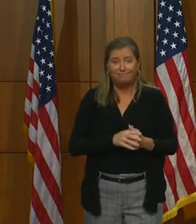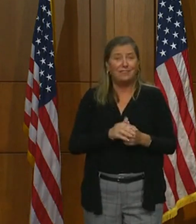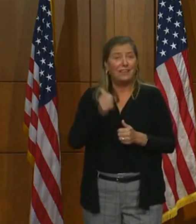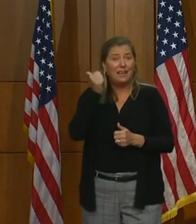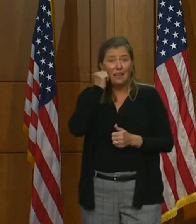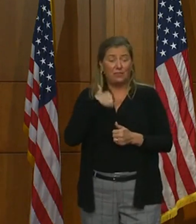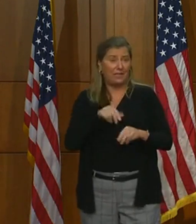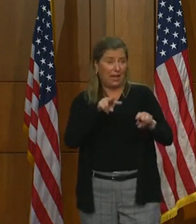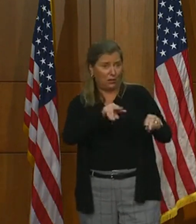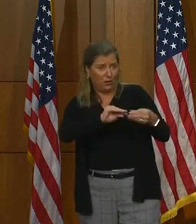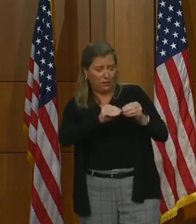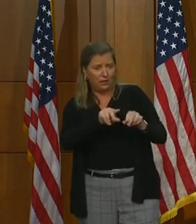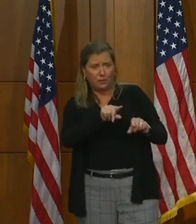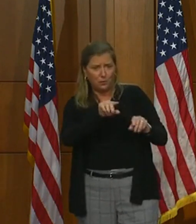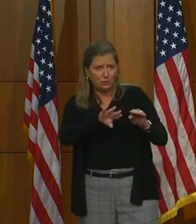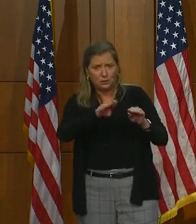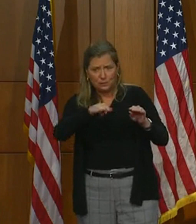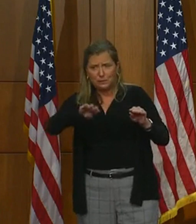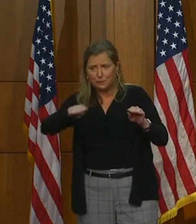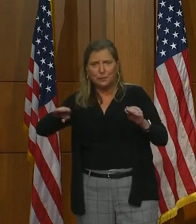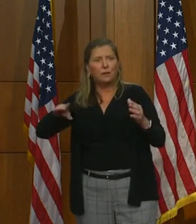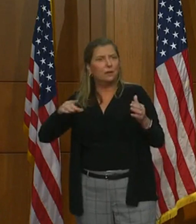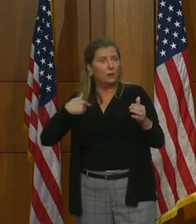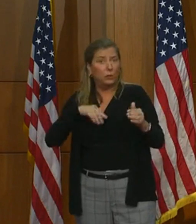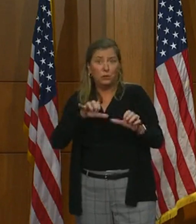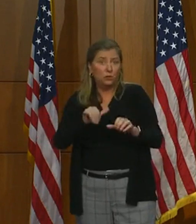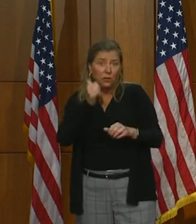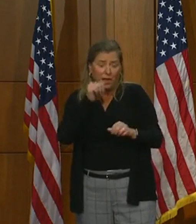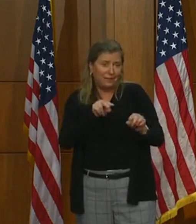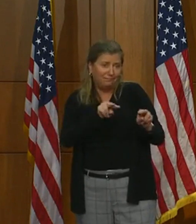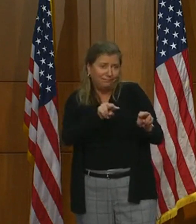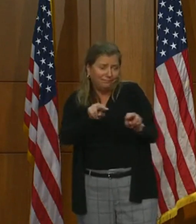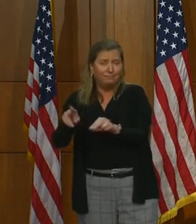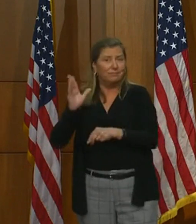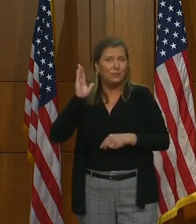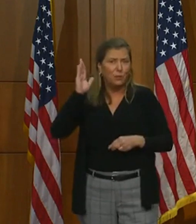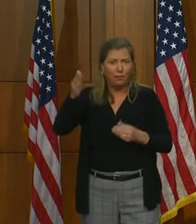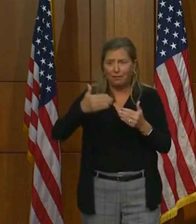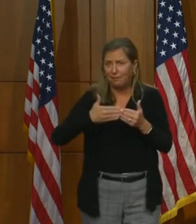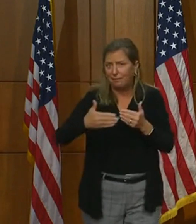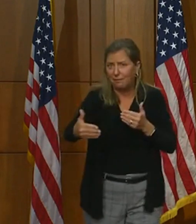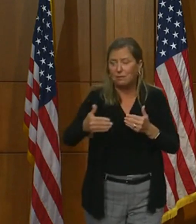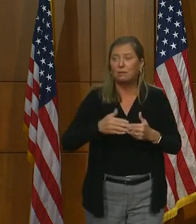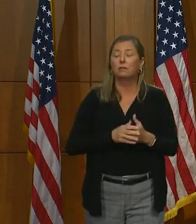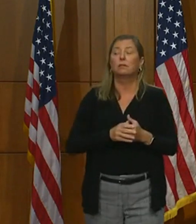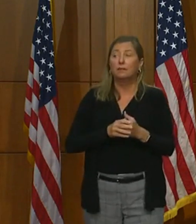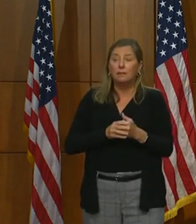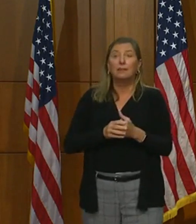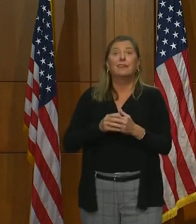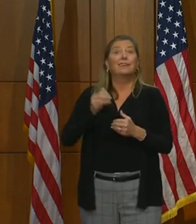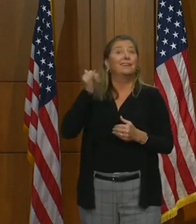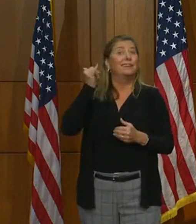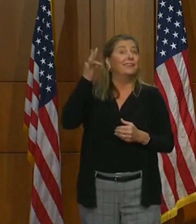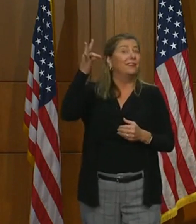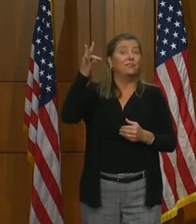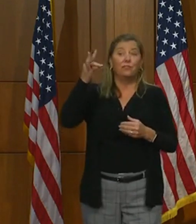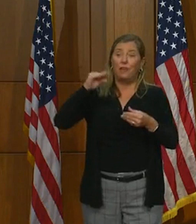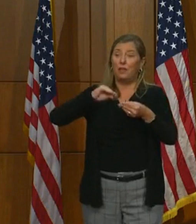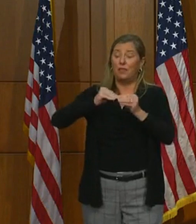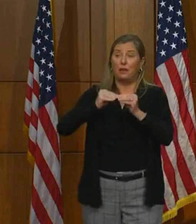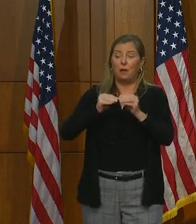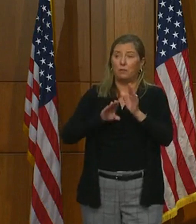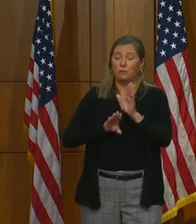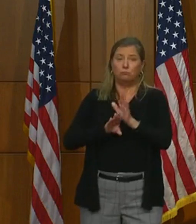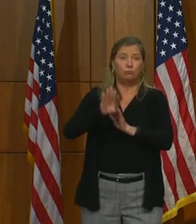every day, and we'll continue to do that. And as I've told Virginians, that if we see the numbers trending in